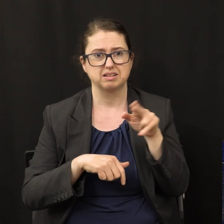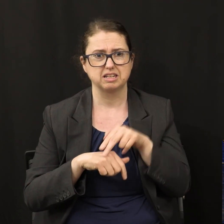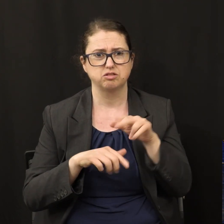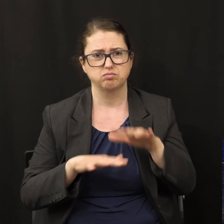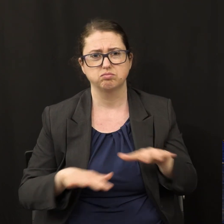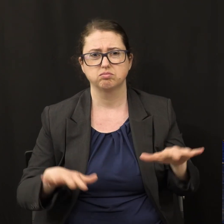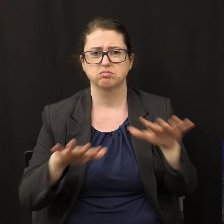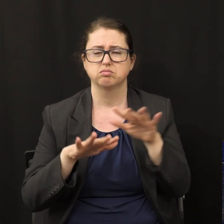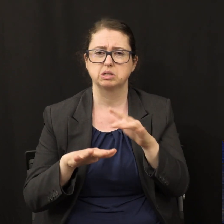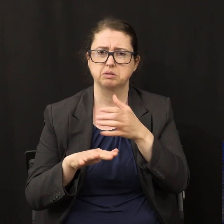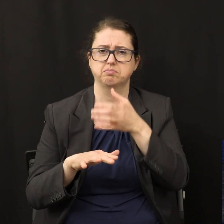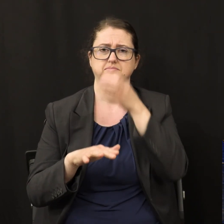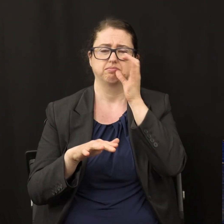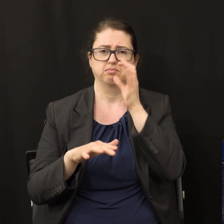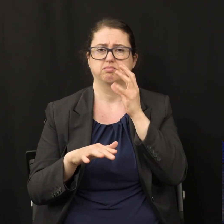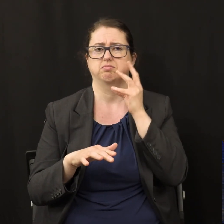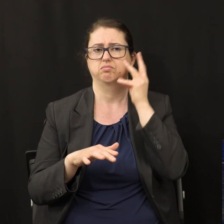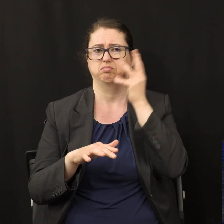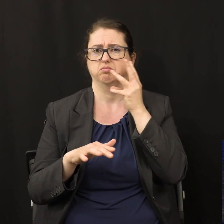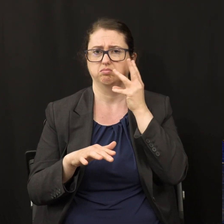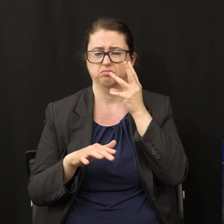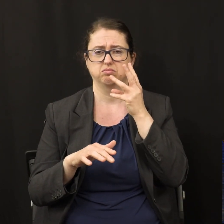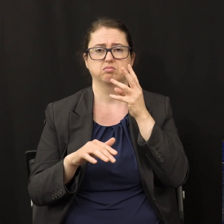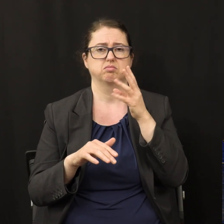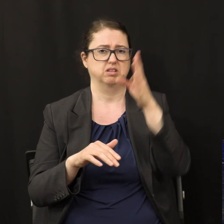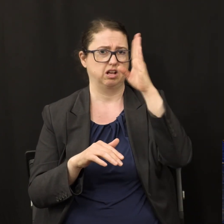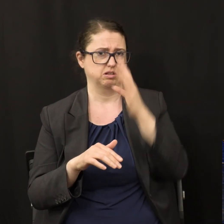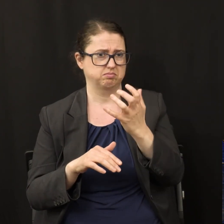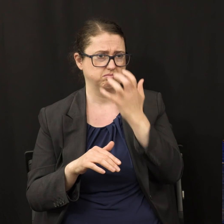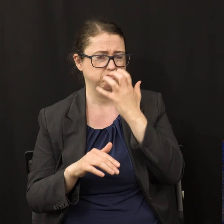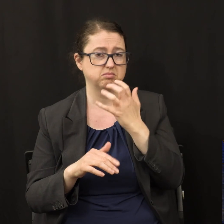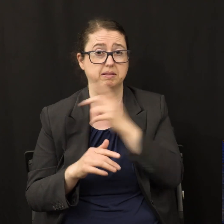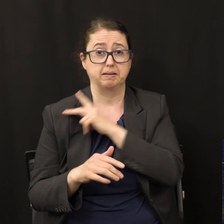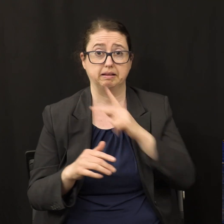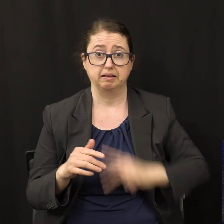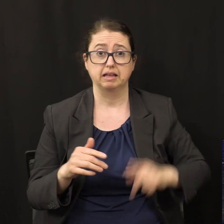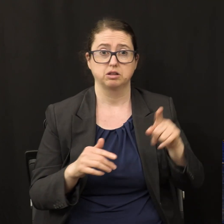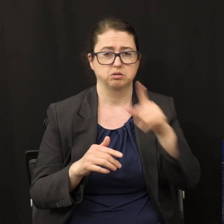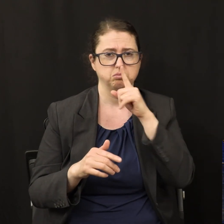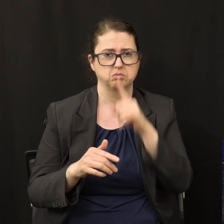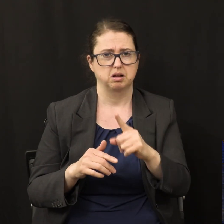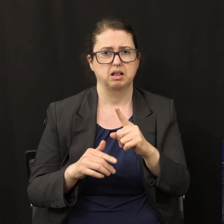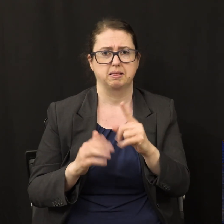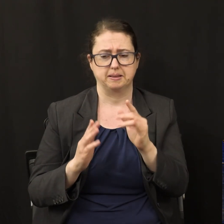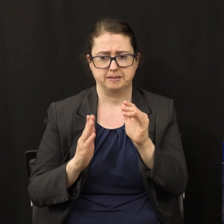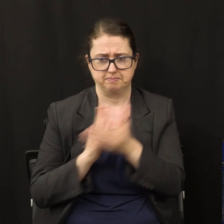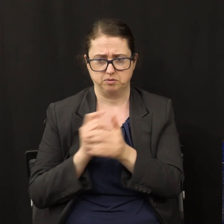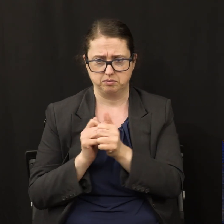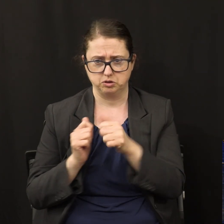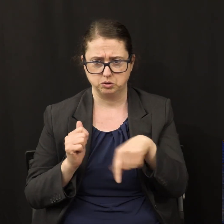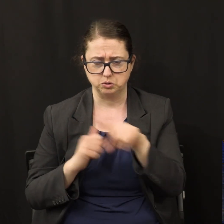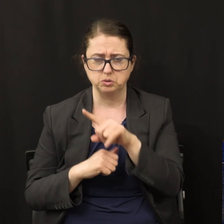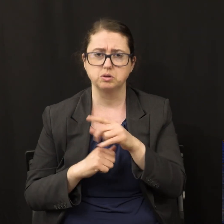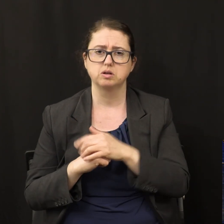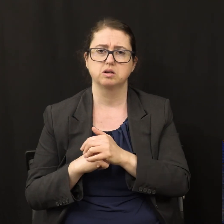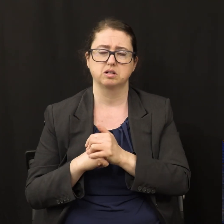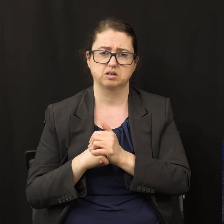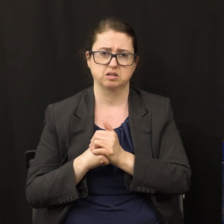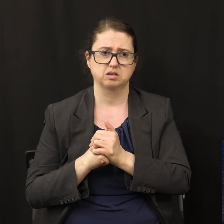wrath of her fornication the kings of the earth have committed fornication with her and the merchants of the earth have become rich through the